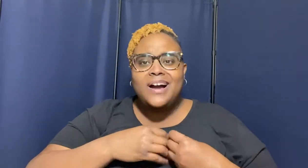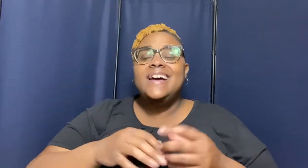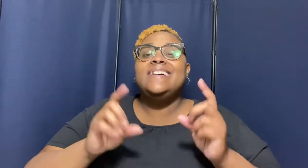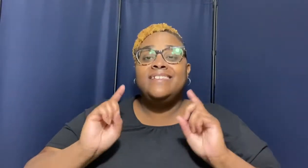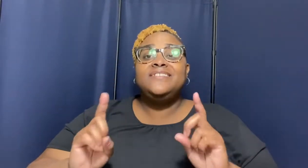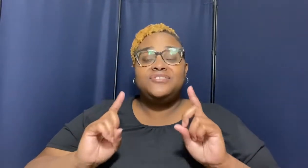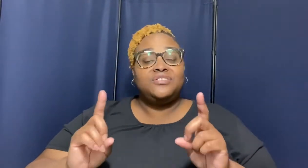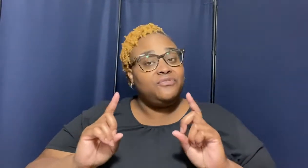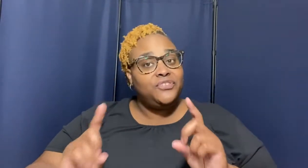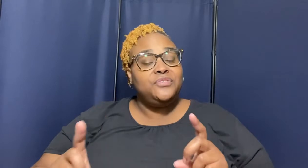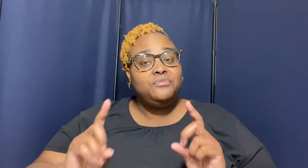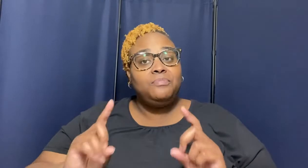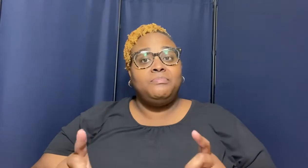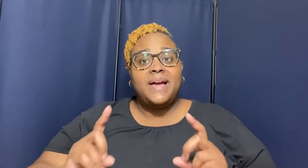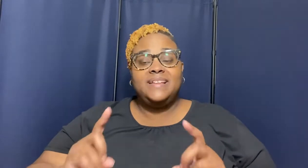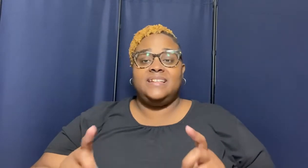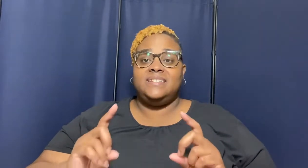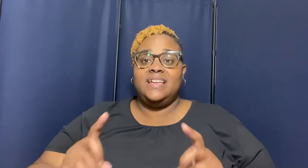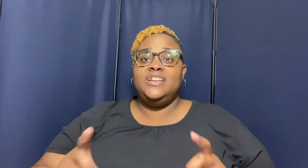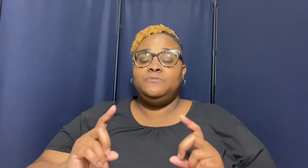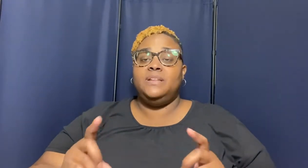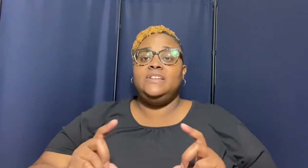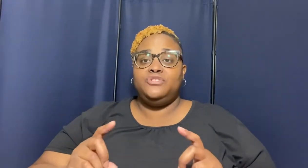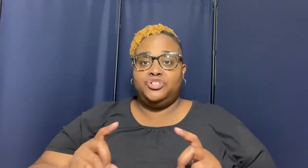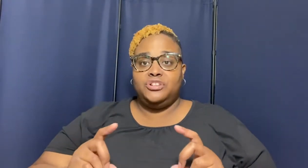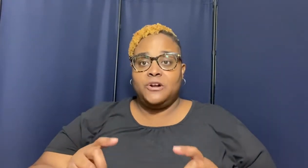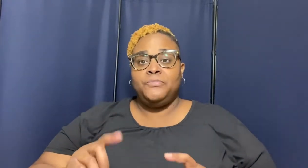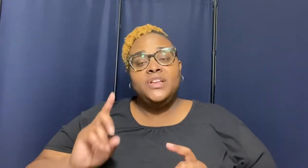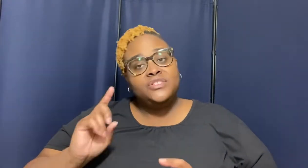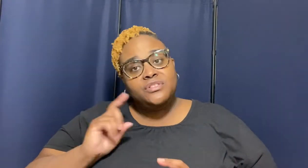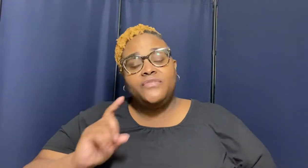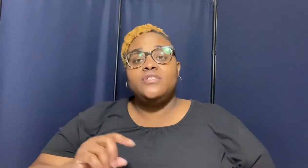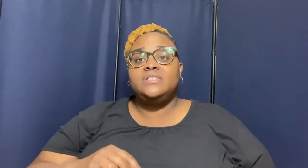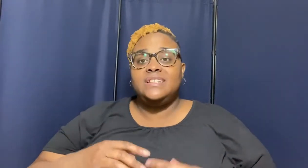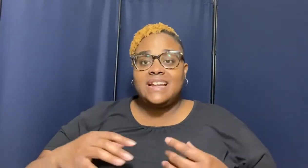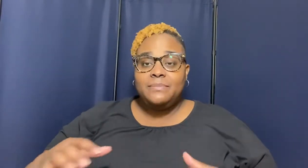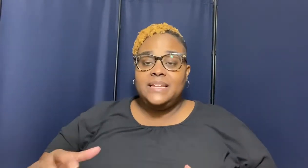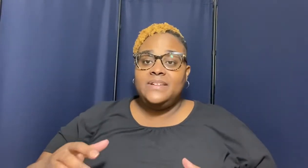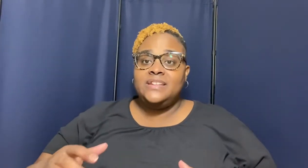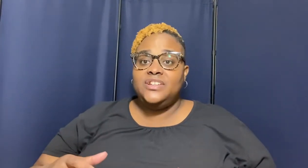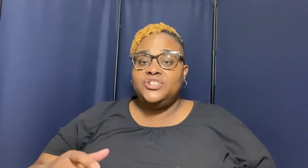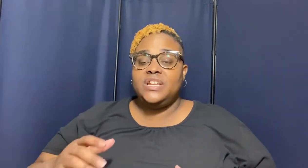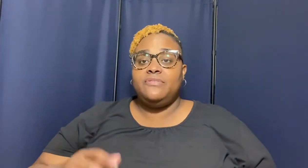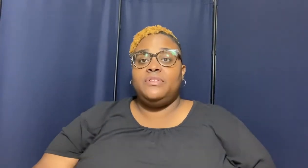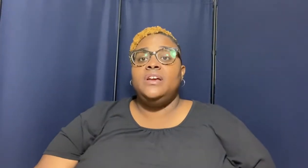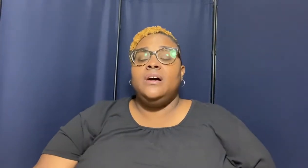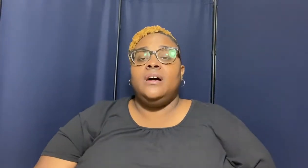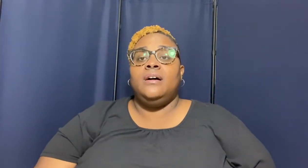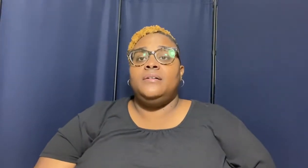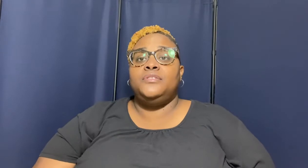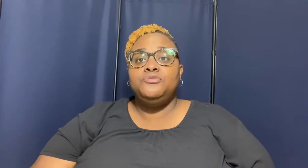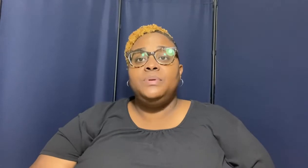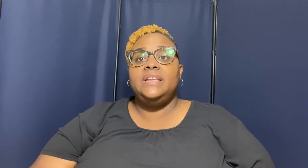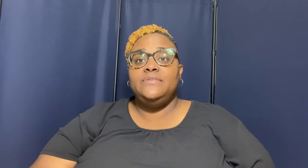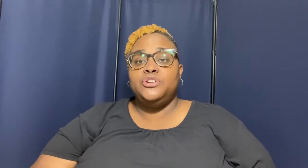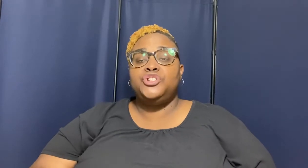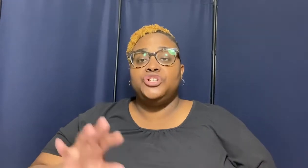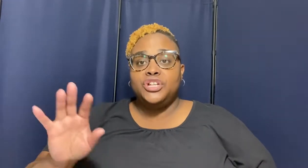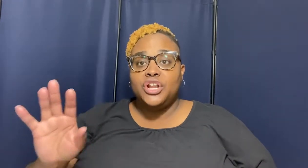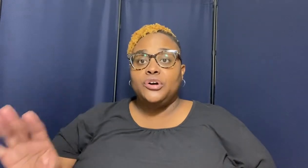these are just a few basics that each believer should know so the first thing that i believe each and every uh new believer should know